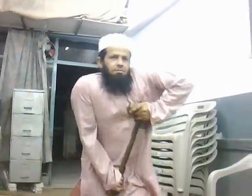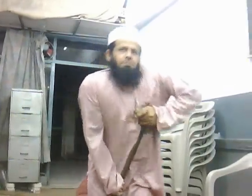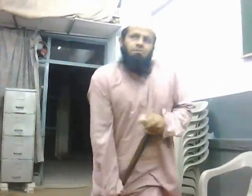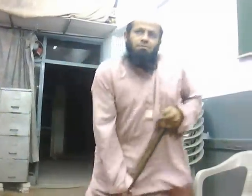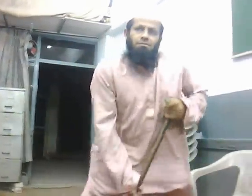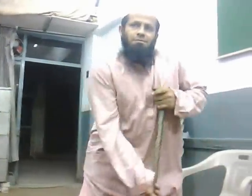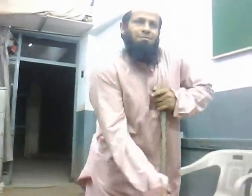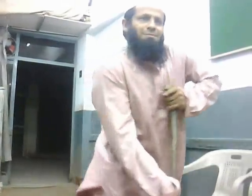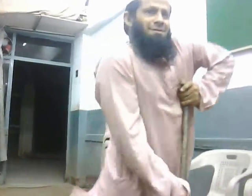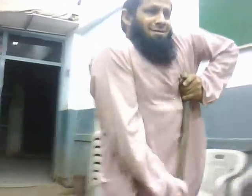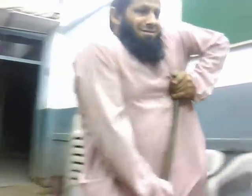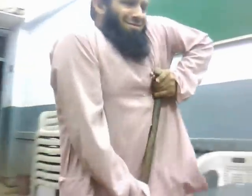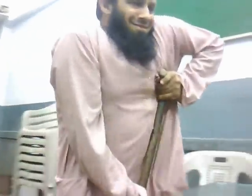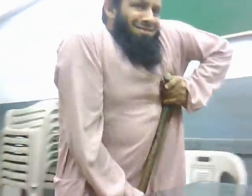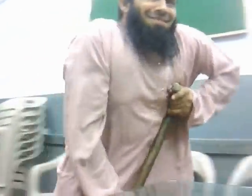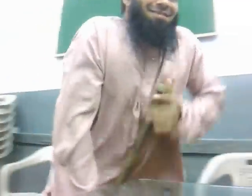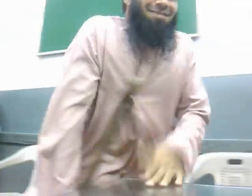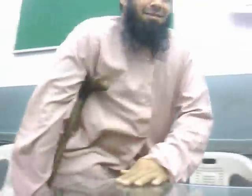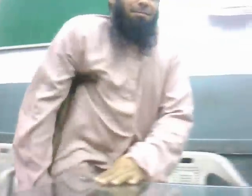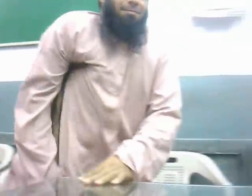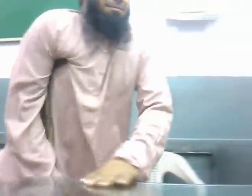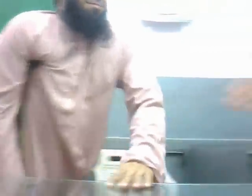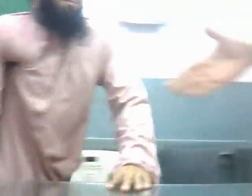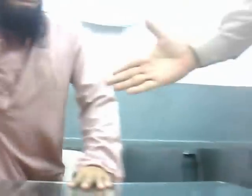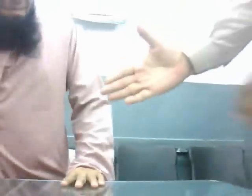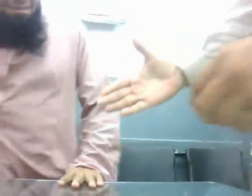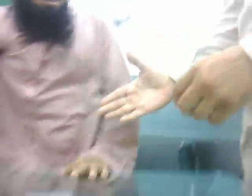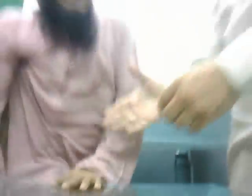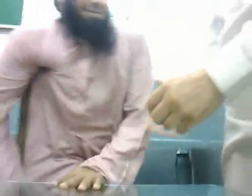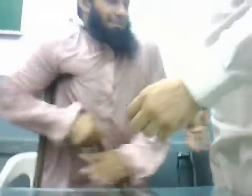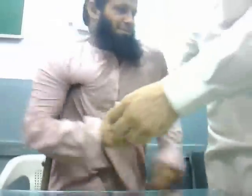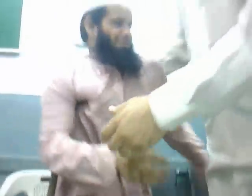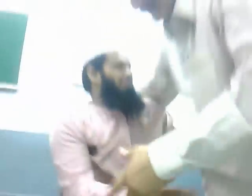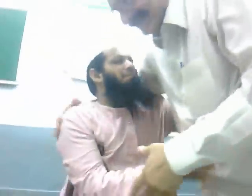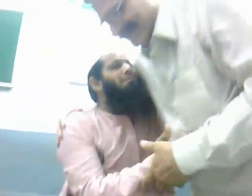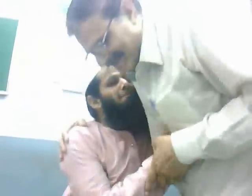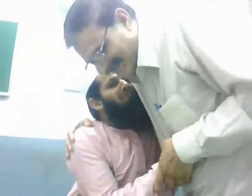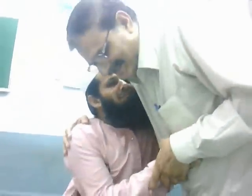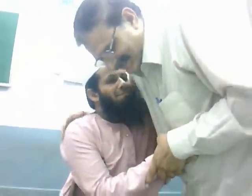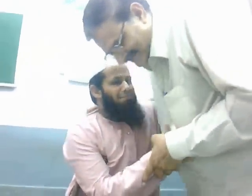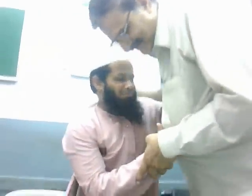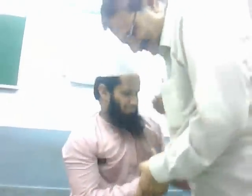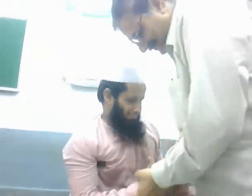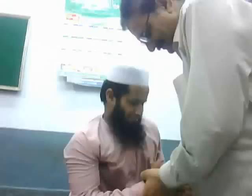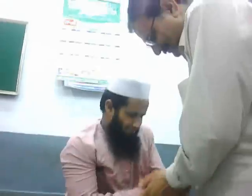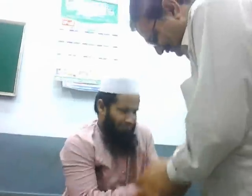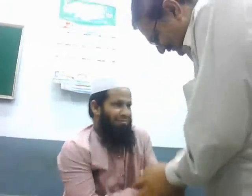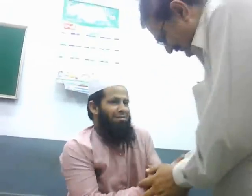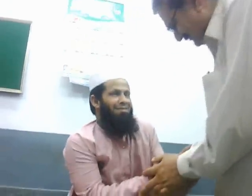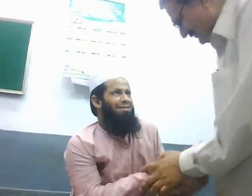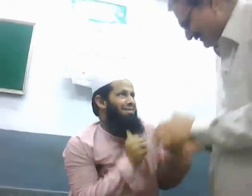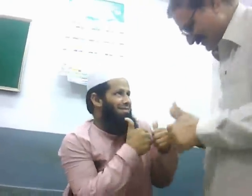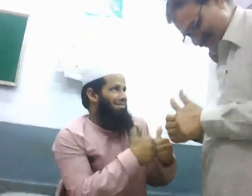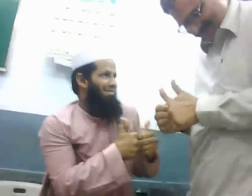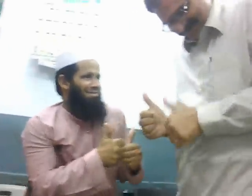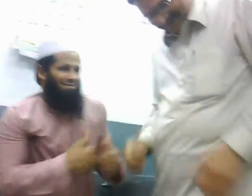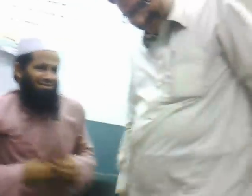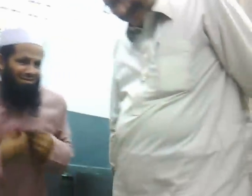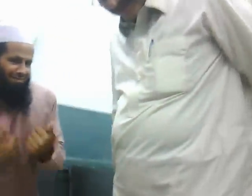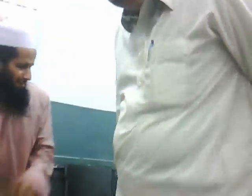producer was, he told us that we are using computers nowadays in every field of life. But in upcoming switches, the computer will